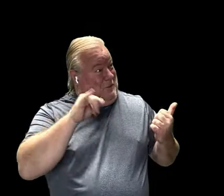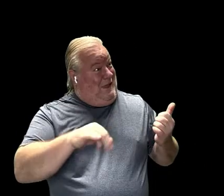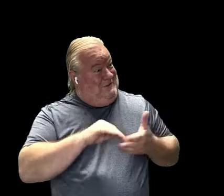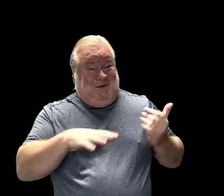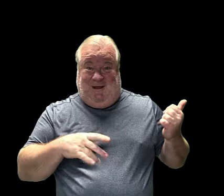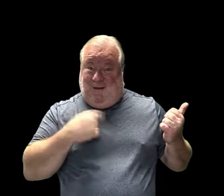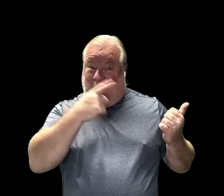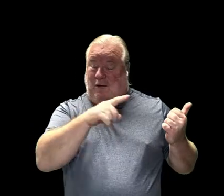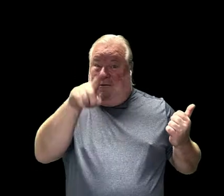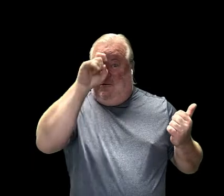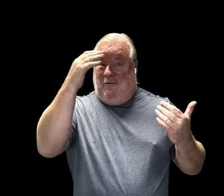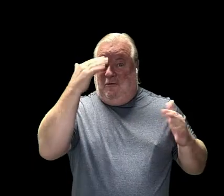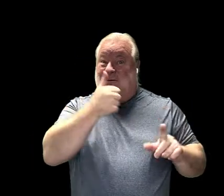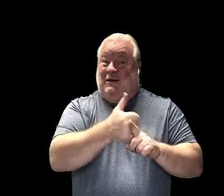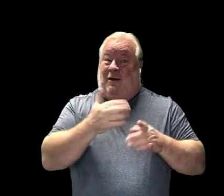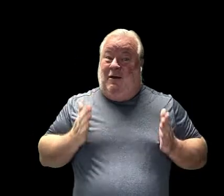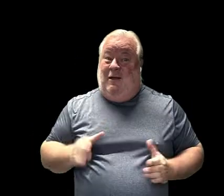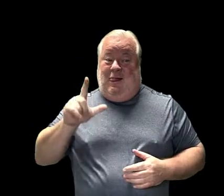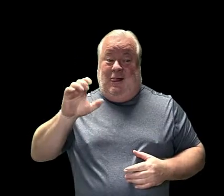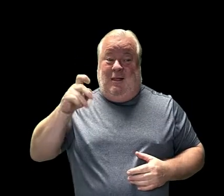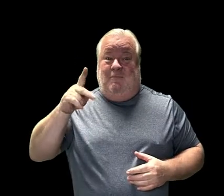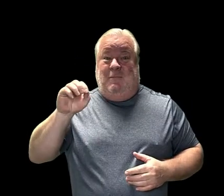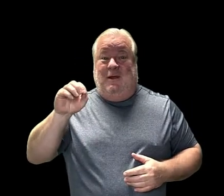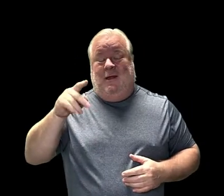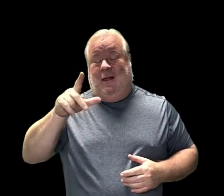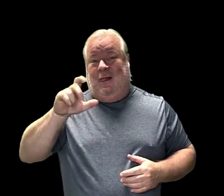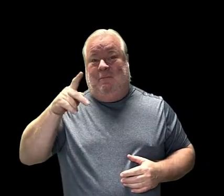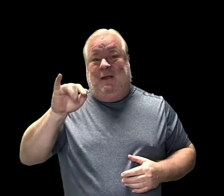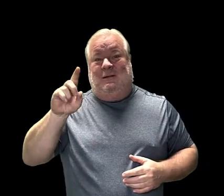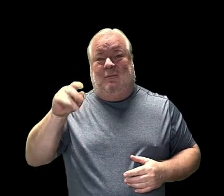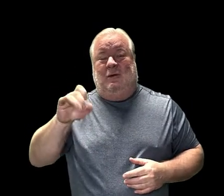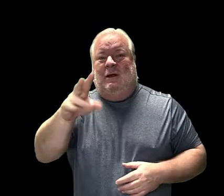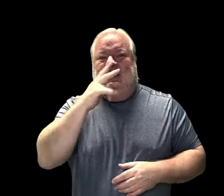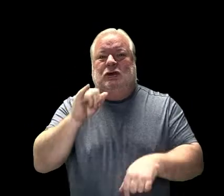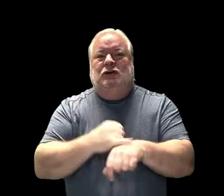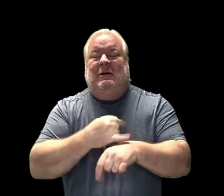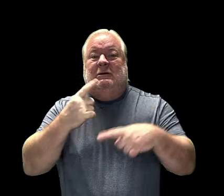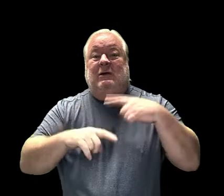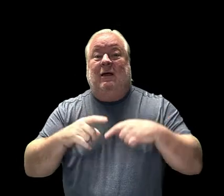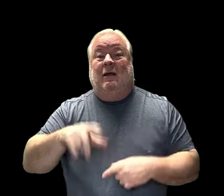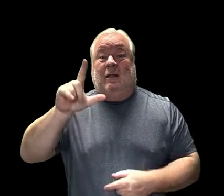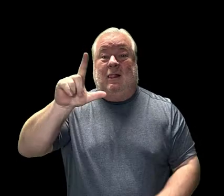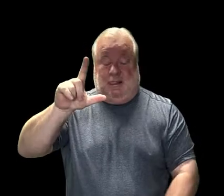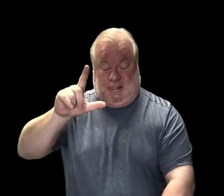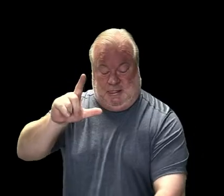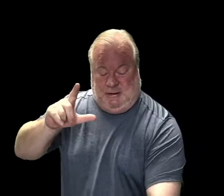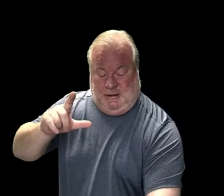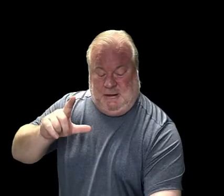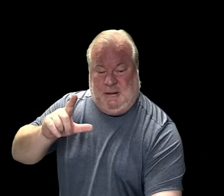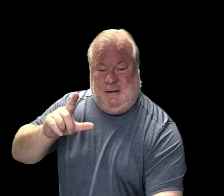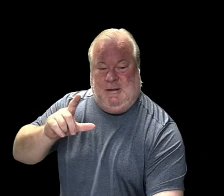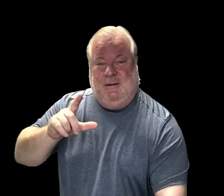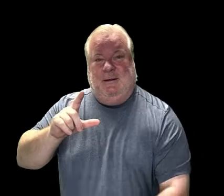Lepidopterist scholar? The word of the day. Let's see how Jimmy signs Lepidopterist.